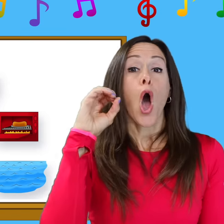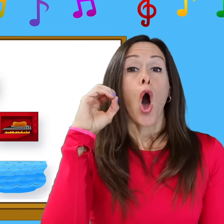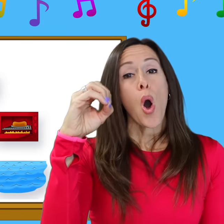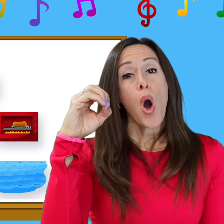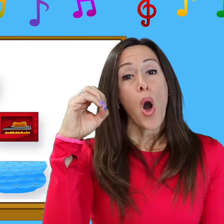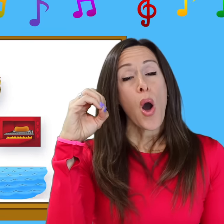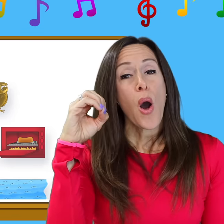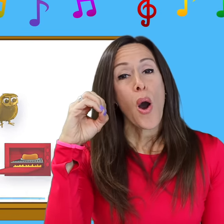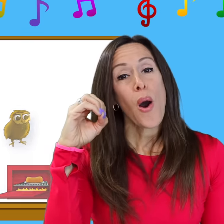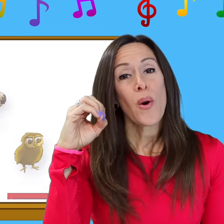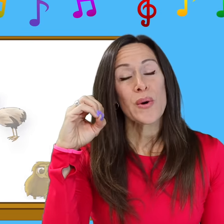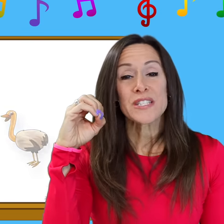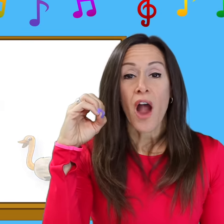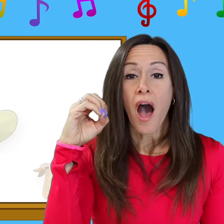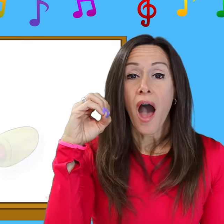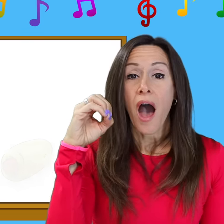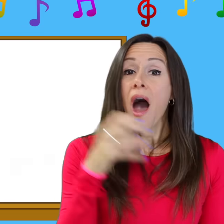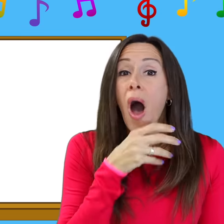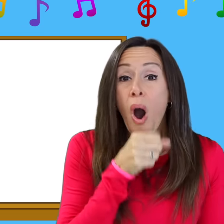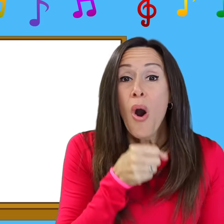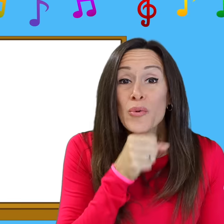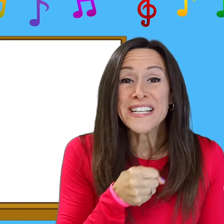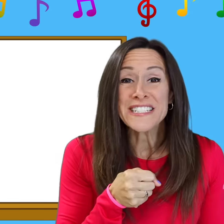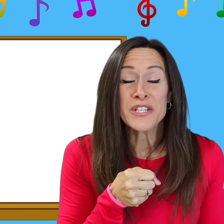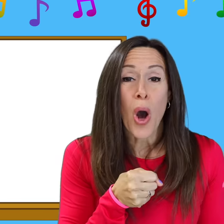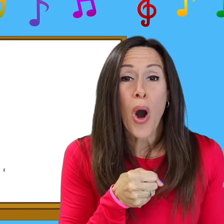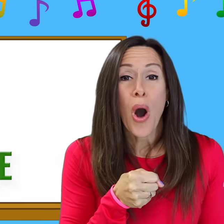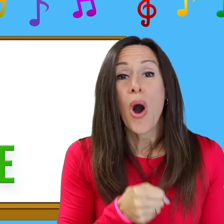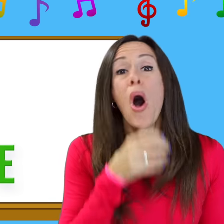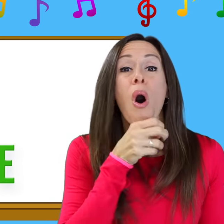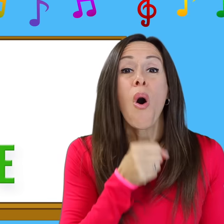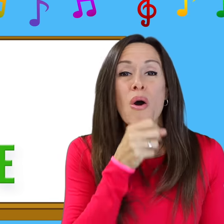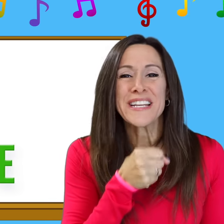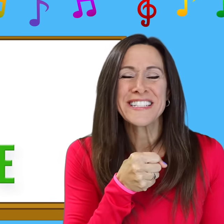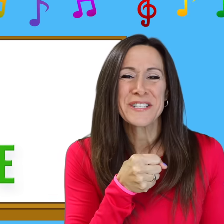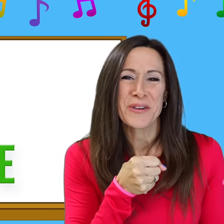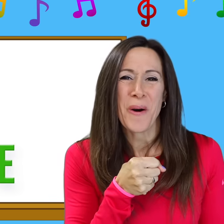O is for o-o-orange, o-o-orange, o